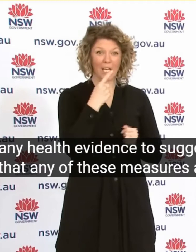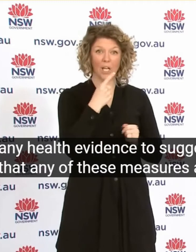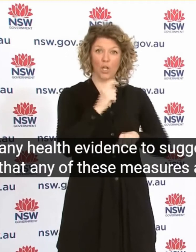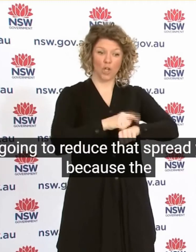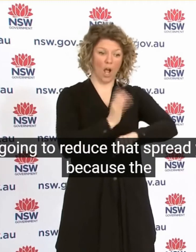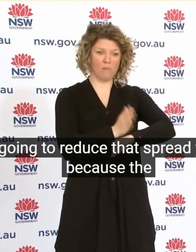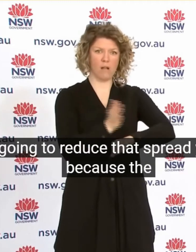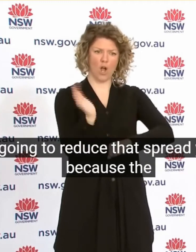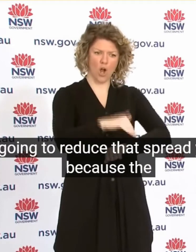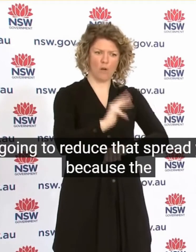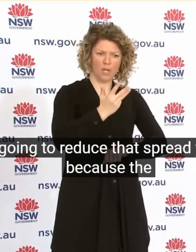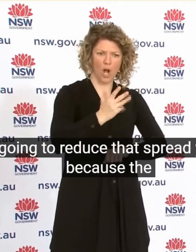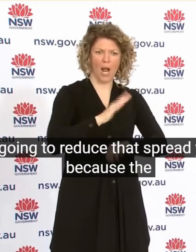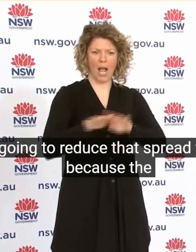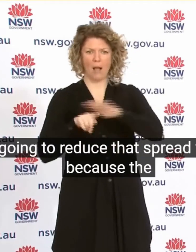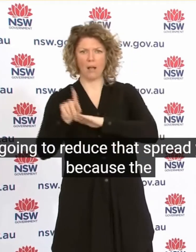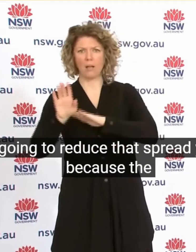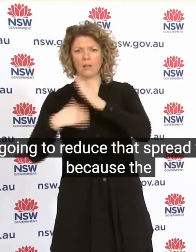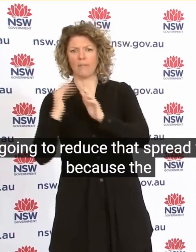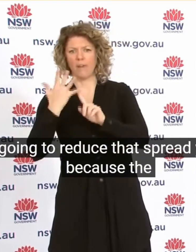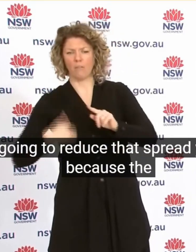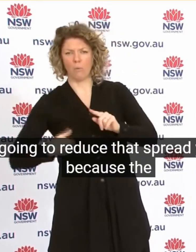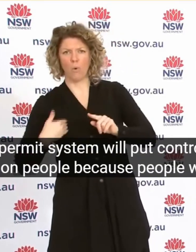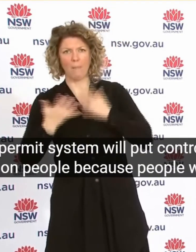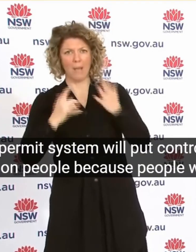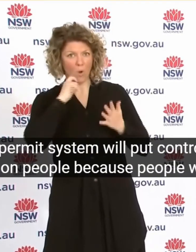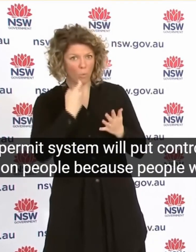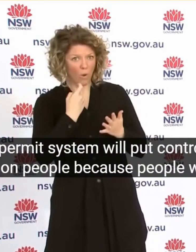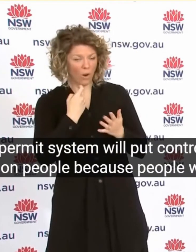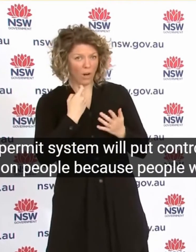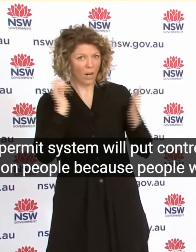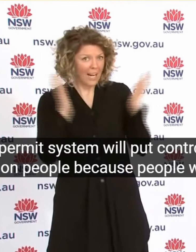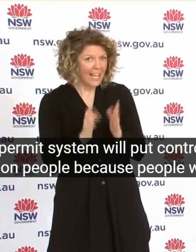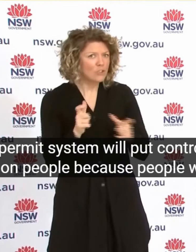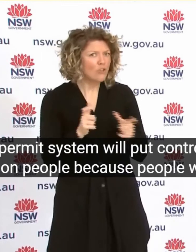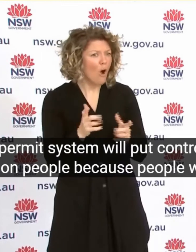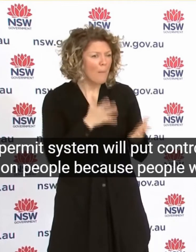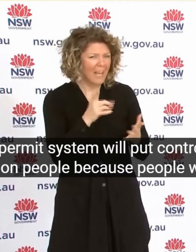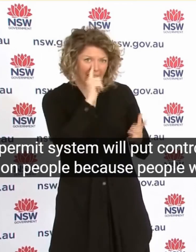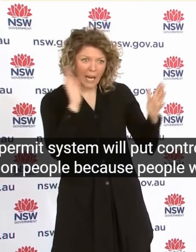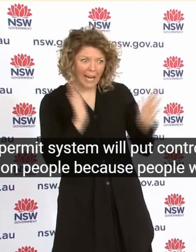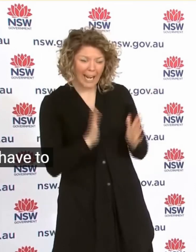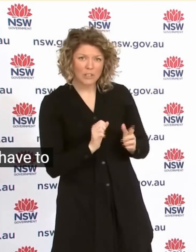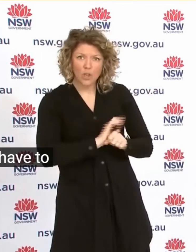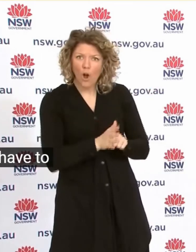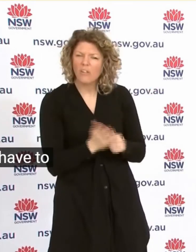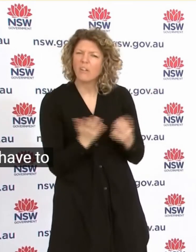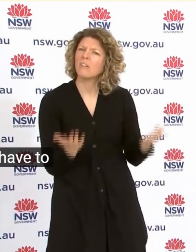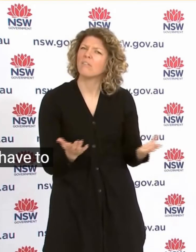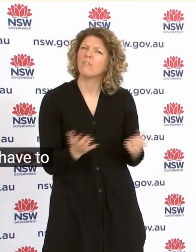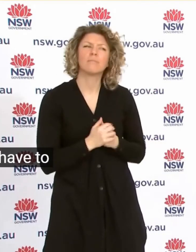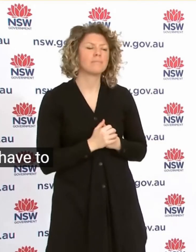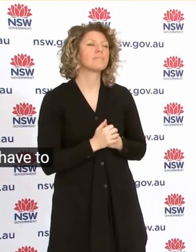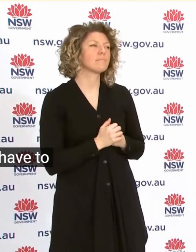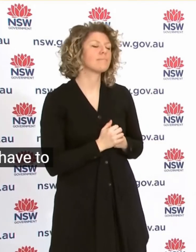Yes Because The Permit System Will Put Controls On People Because People Will Have To Say That They